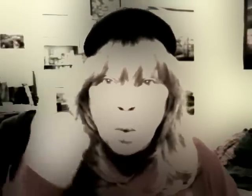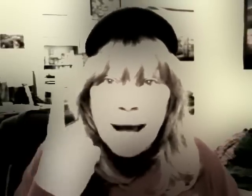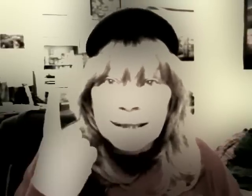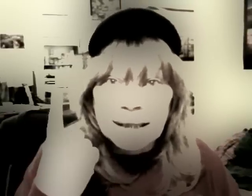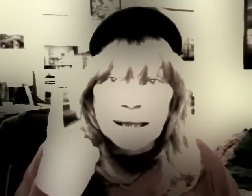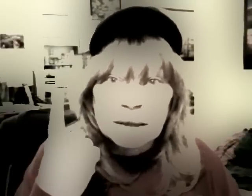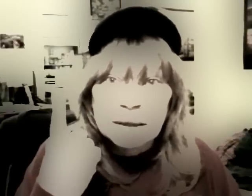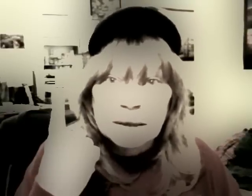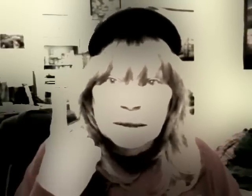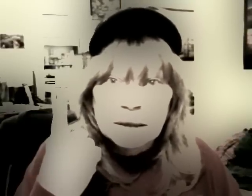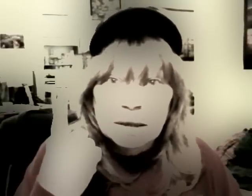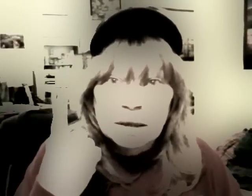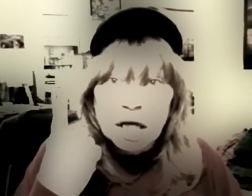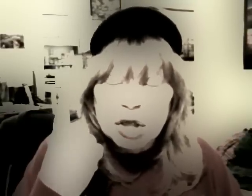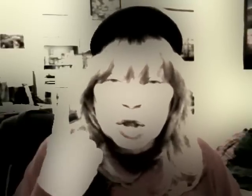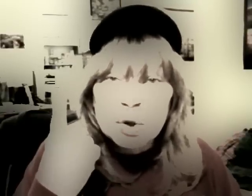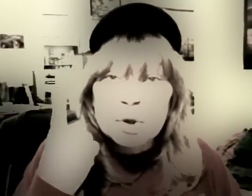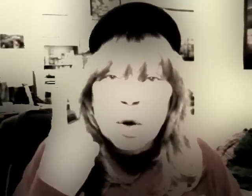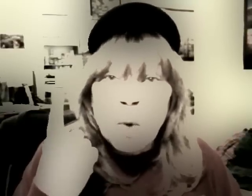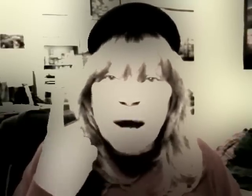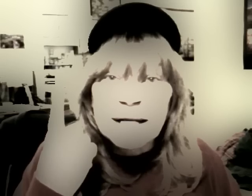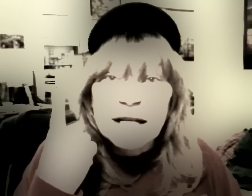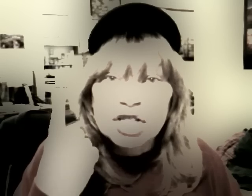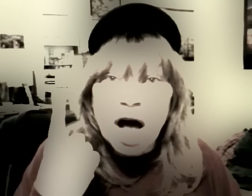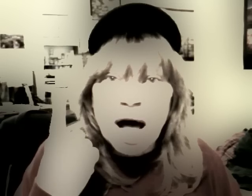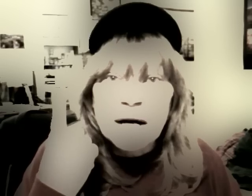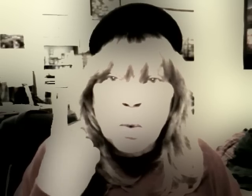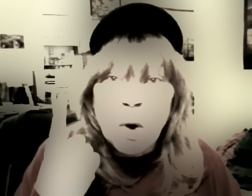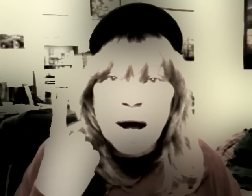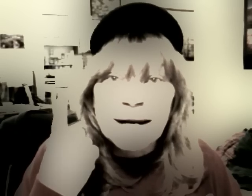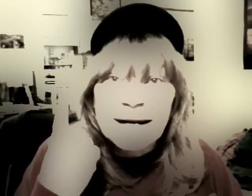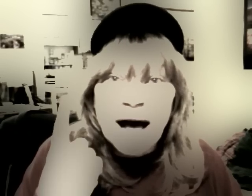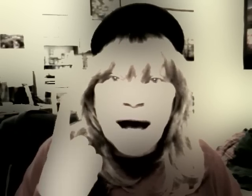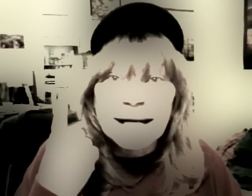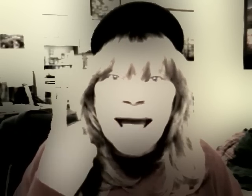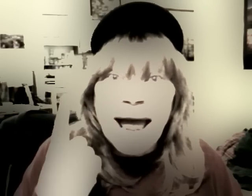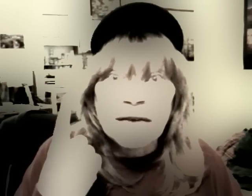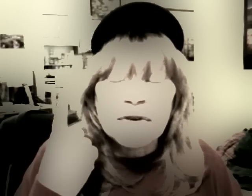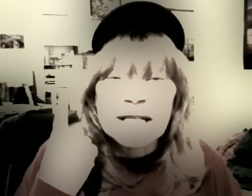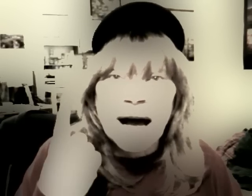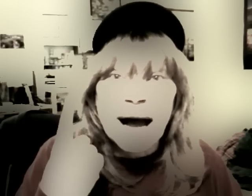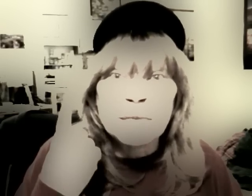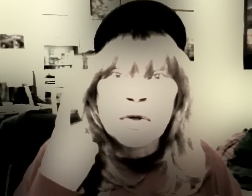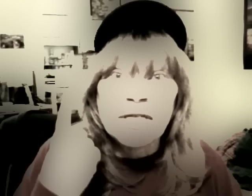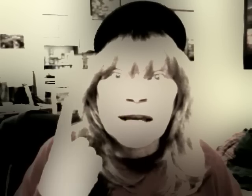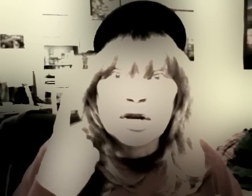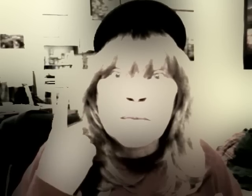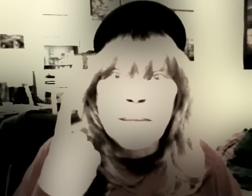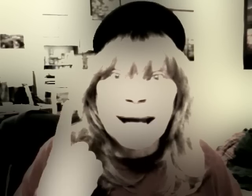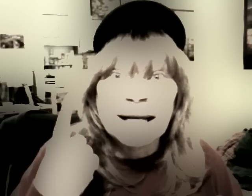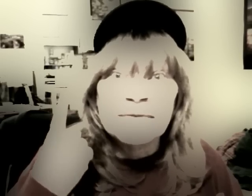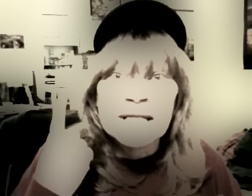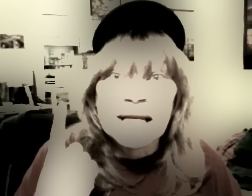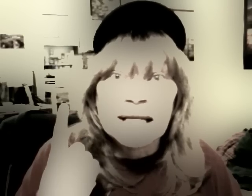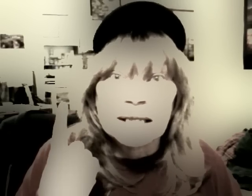One. Use 1 John 1 9 every time you think you might have sinned.